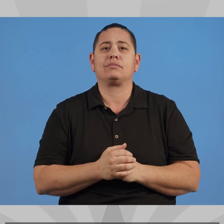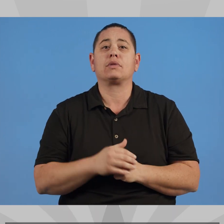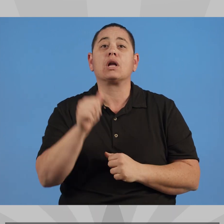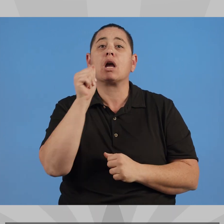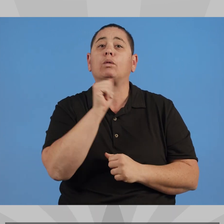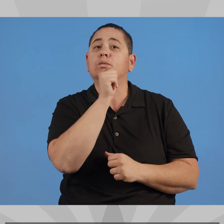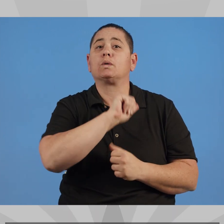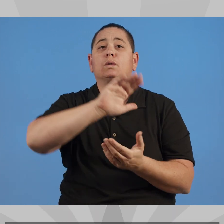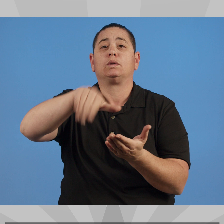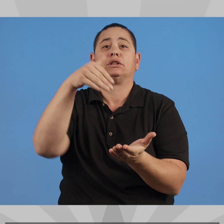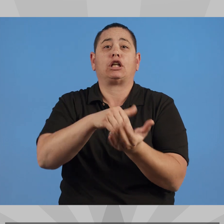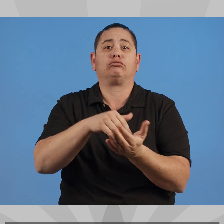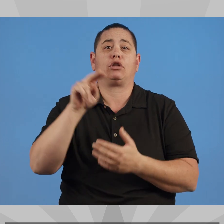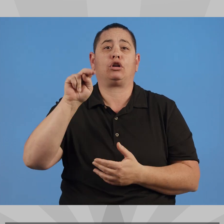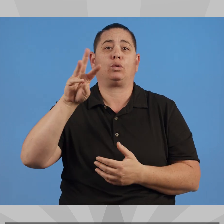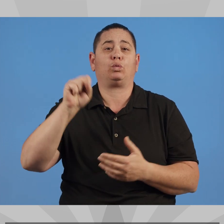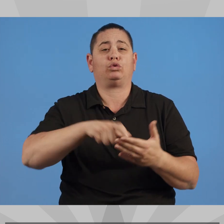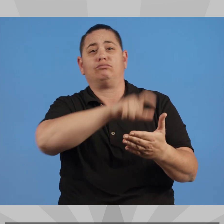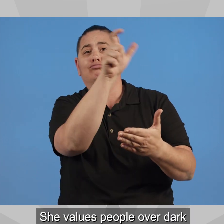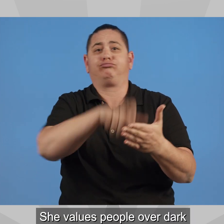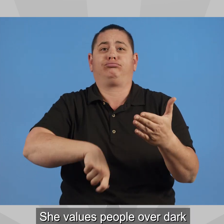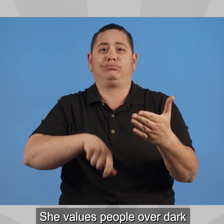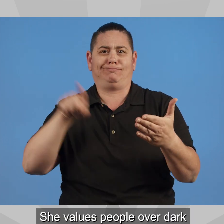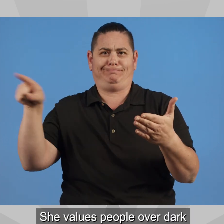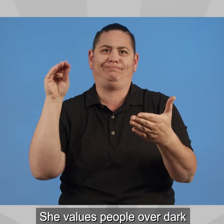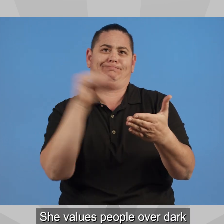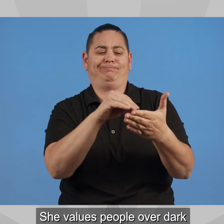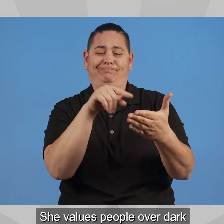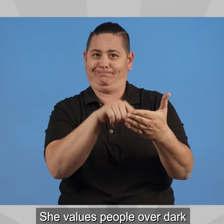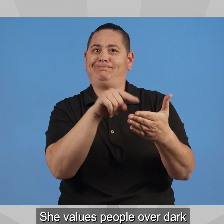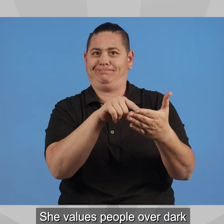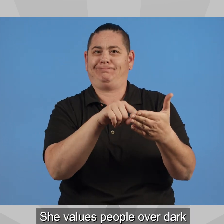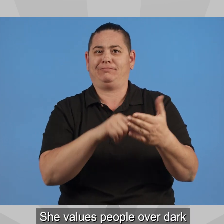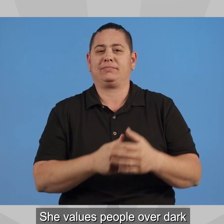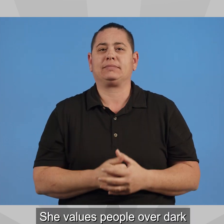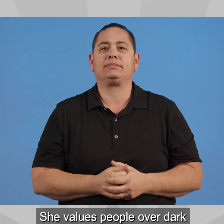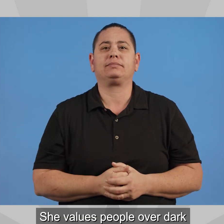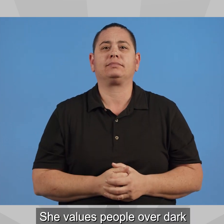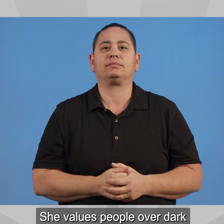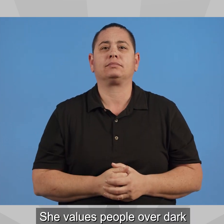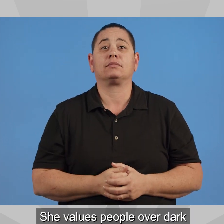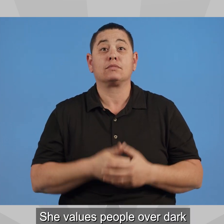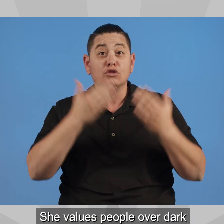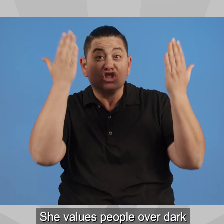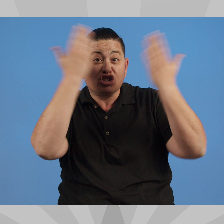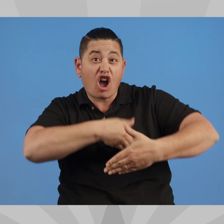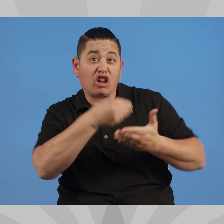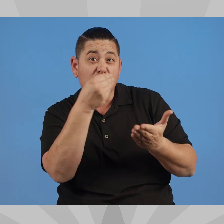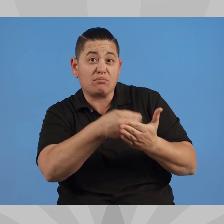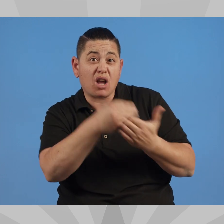organizing and leadership efforts. She values people over dark money and corporations.